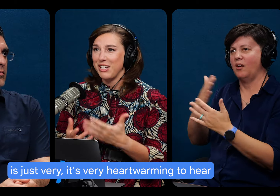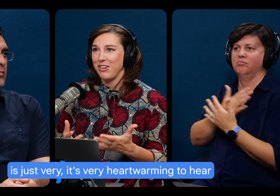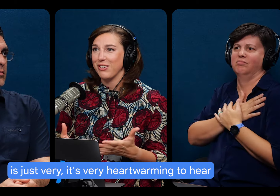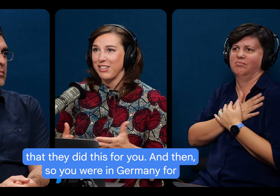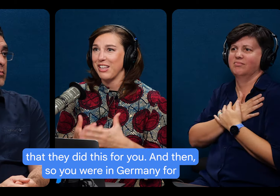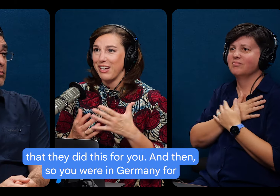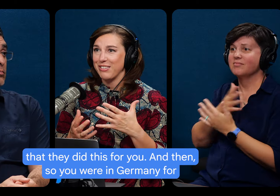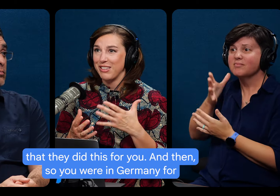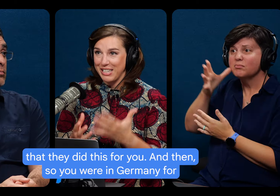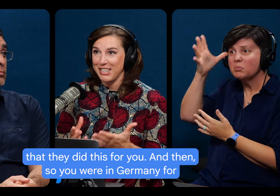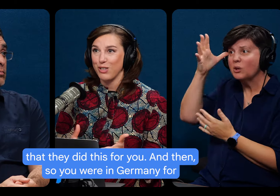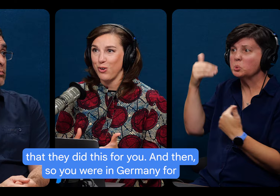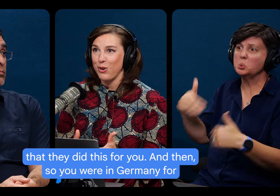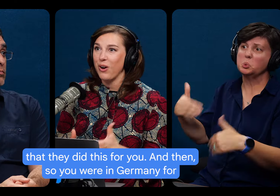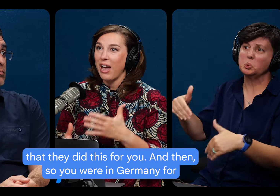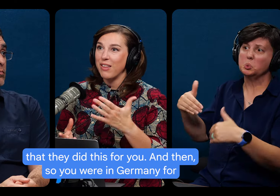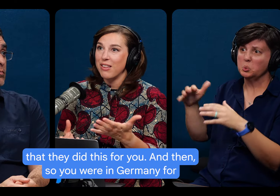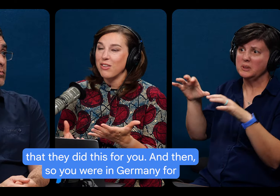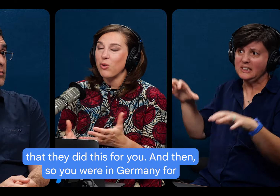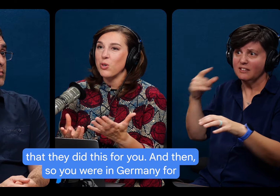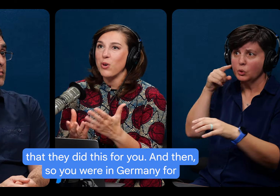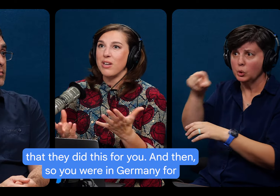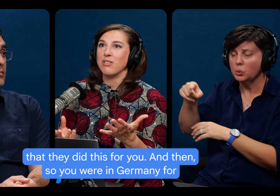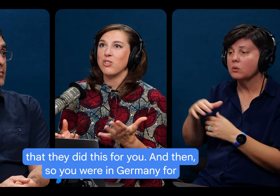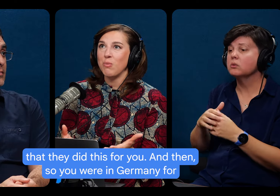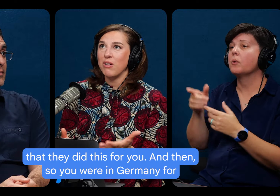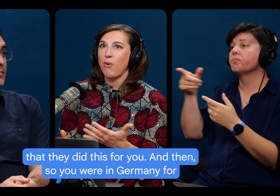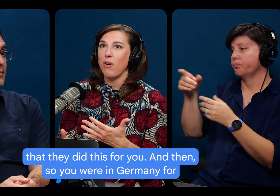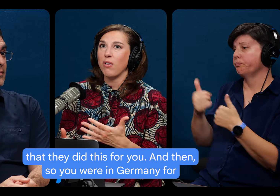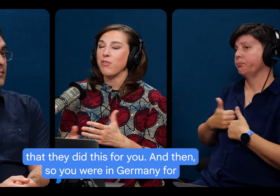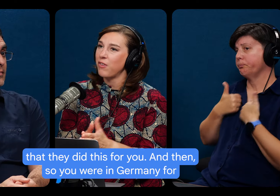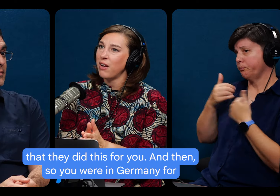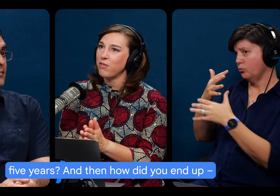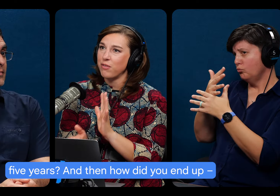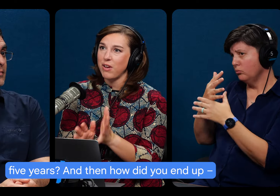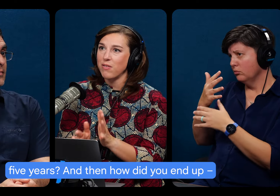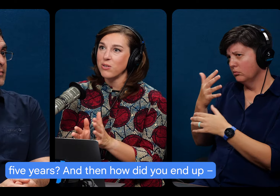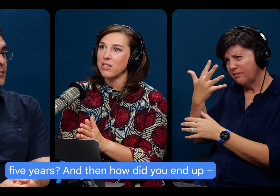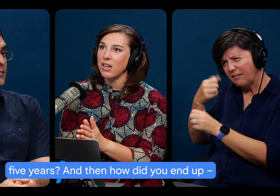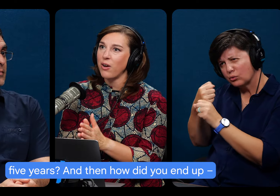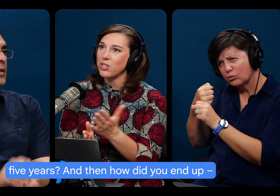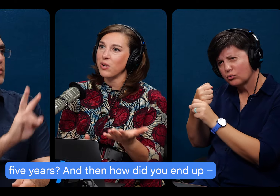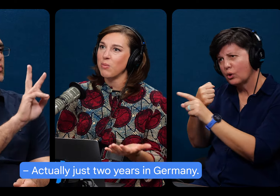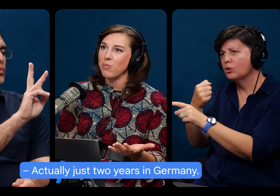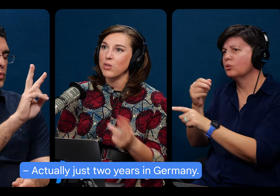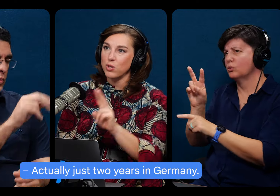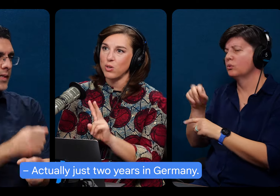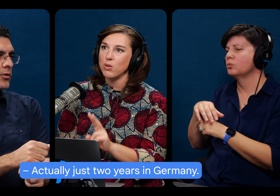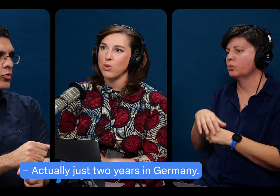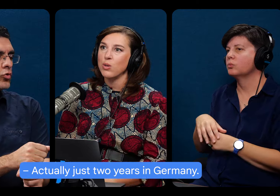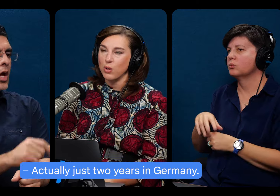to hear that they did this for you. And then, so you were in Germany for five years, and then how did you end up?